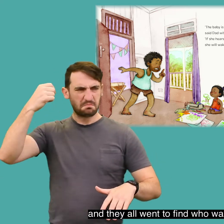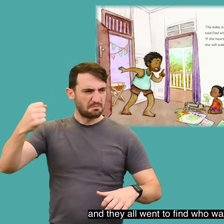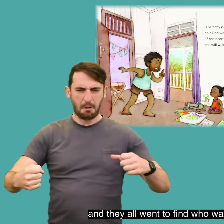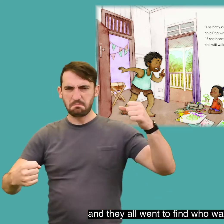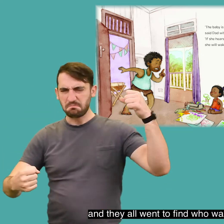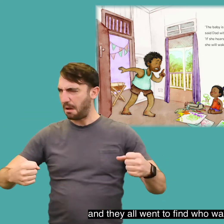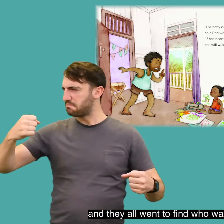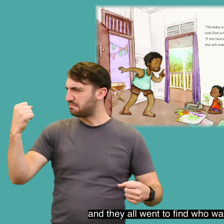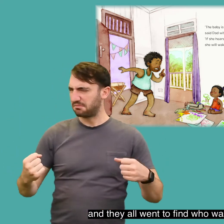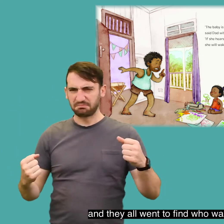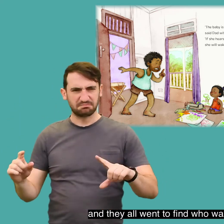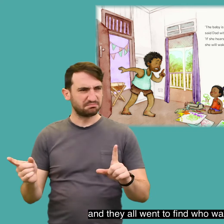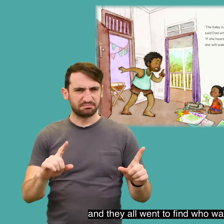who was banging and bumping.